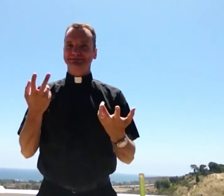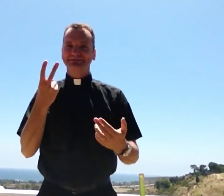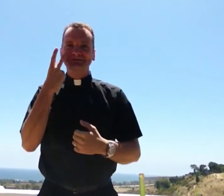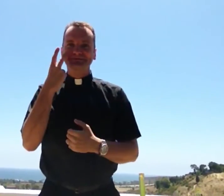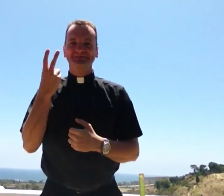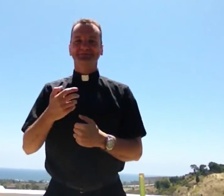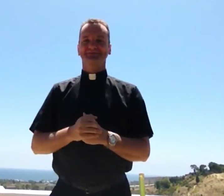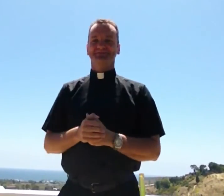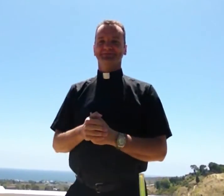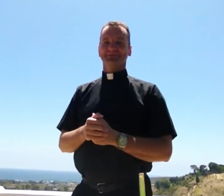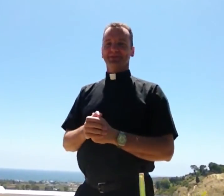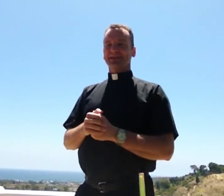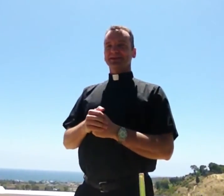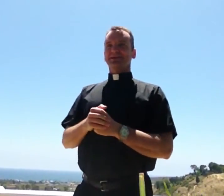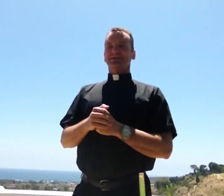So I'll try the best I can. Here we go.